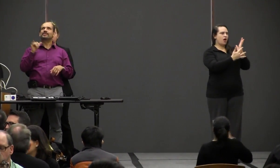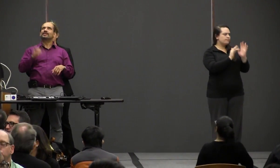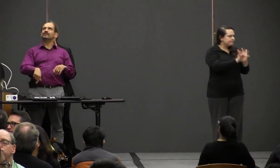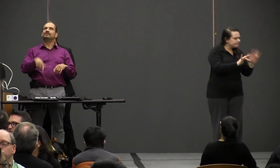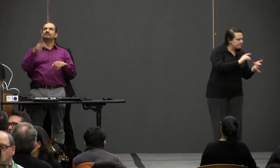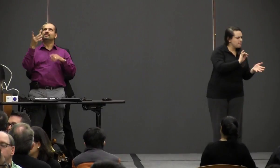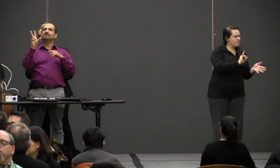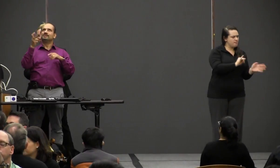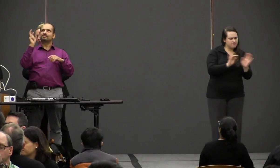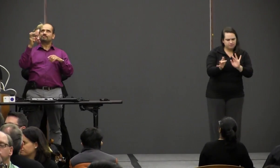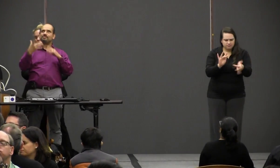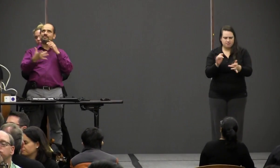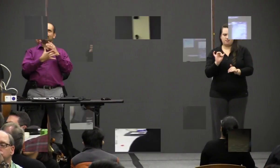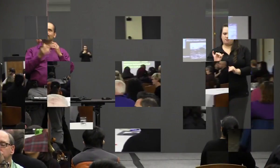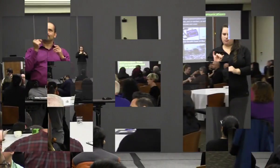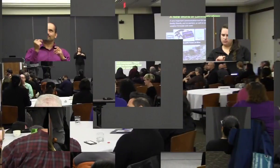different technologies that are currently available to you.